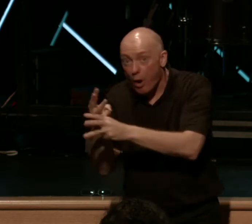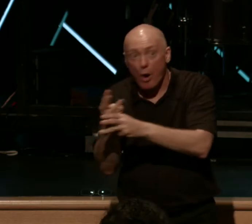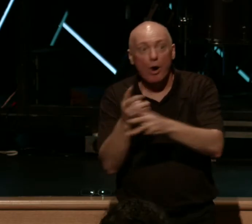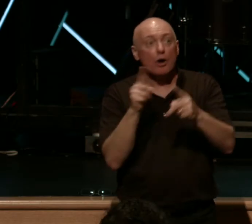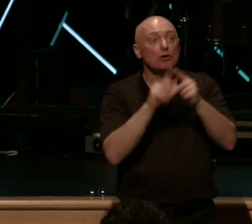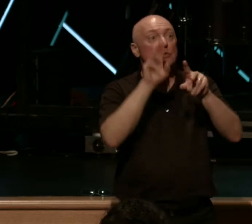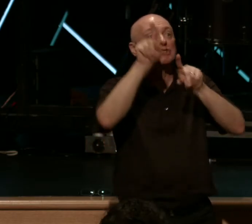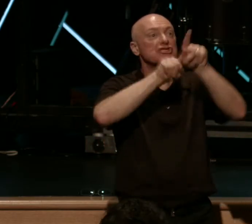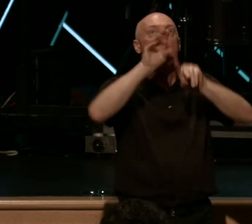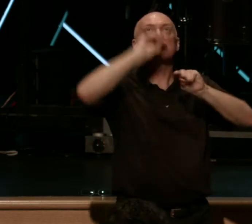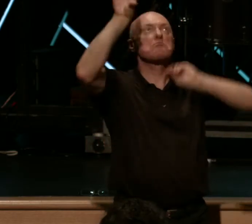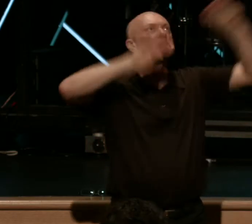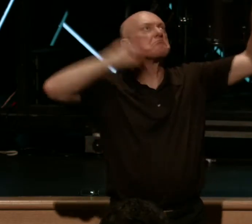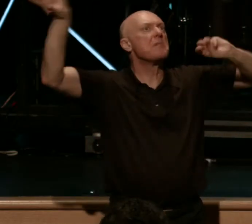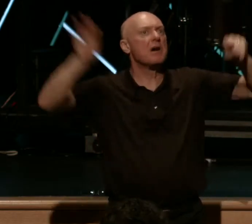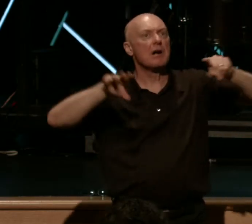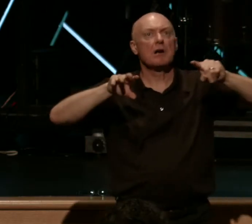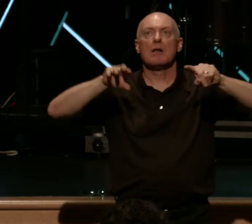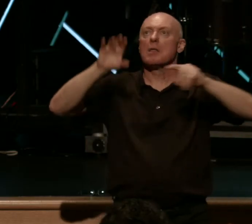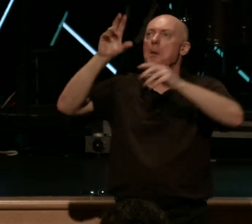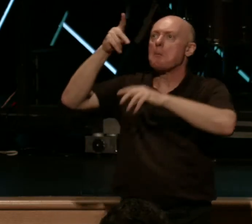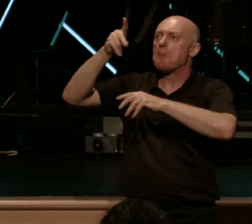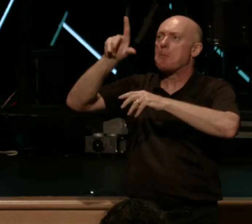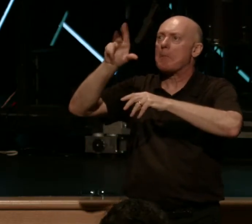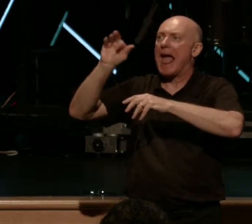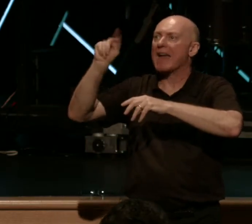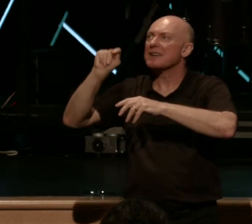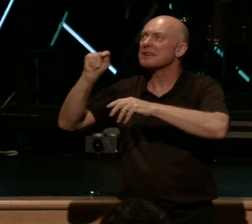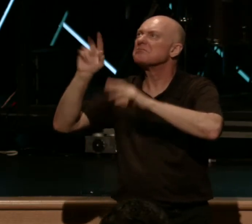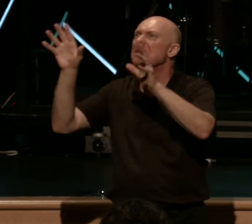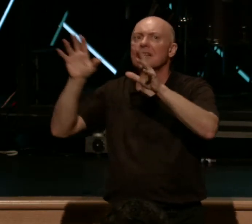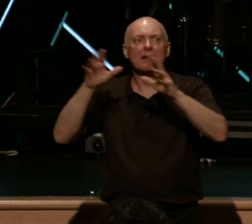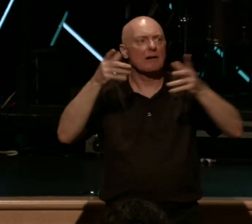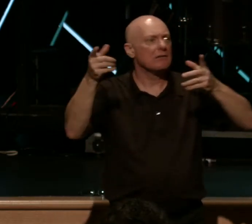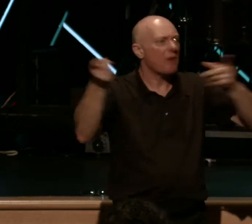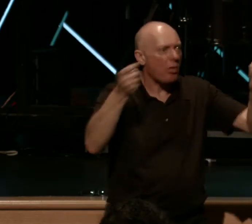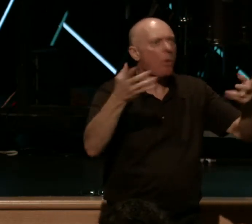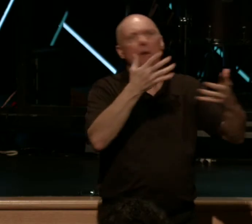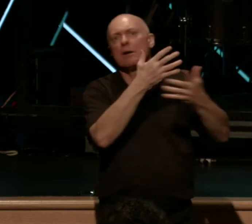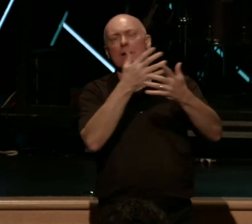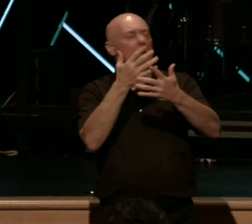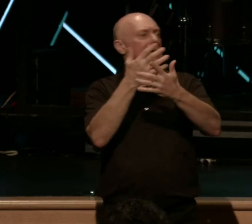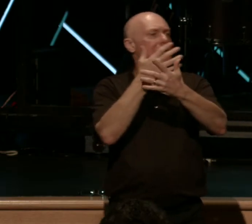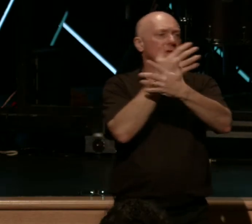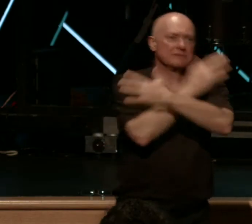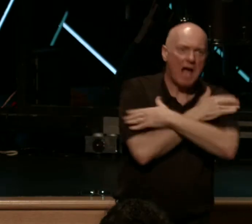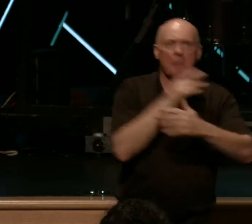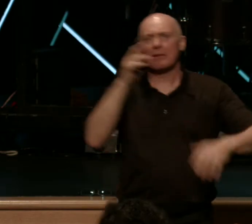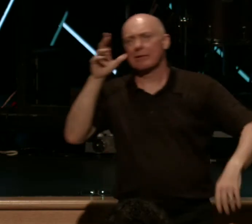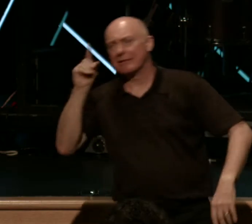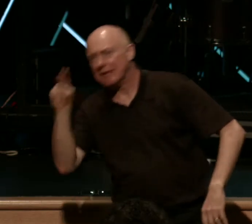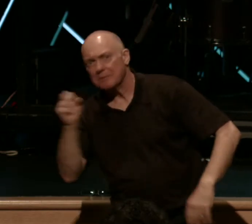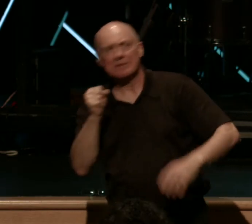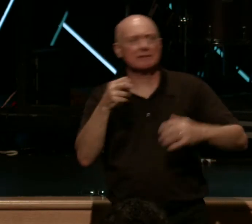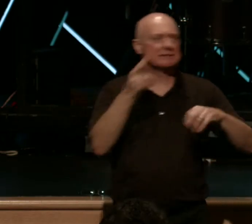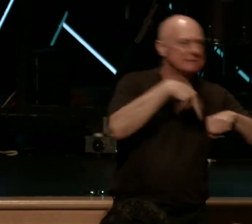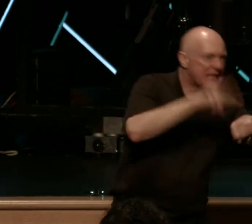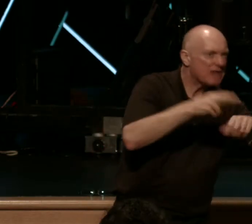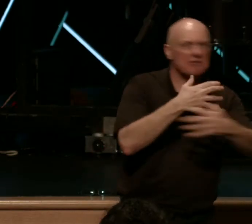stars in the sky, to put the planets into place, to have authority over the Sabbath and healing and demons and nature and animals, don't you think you can